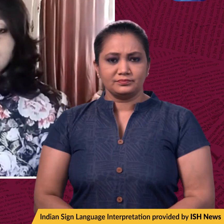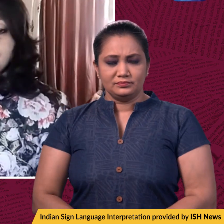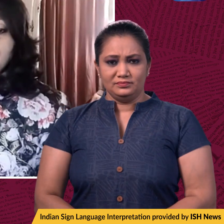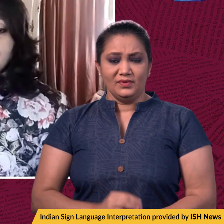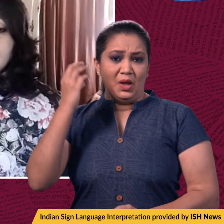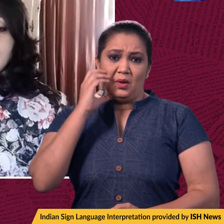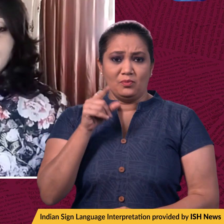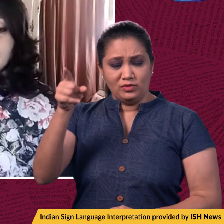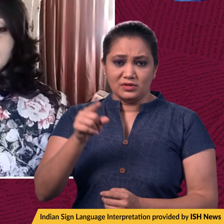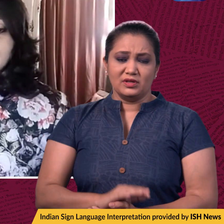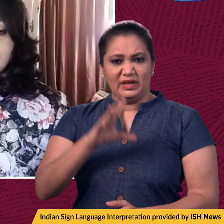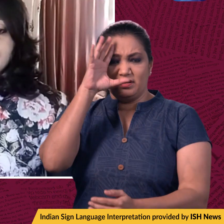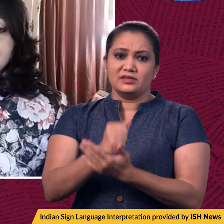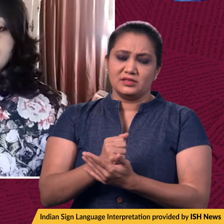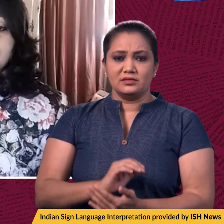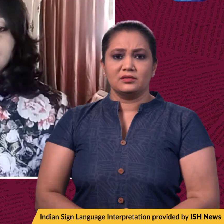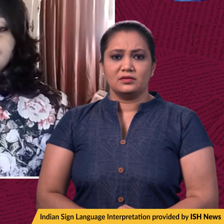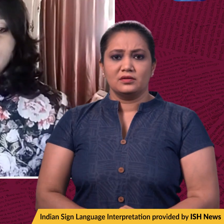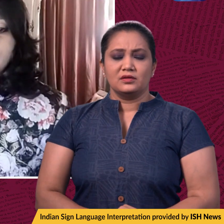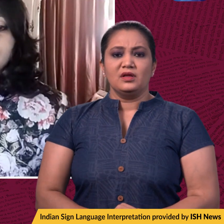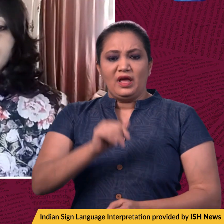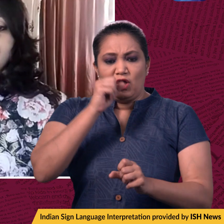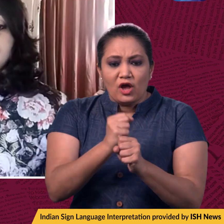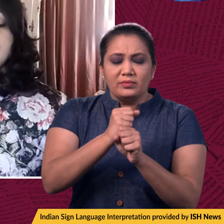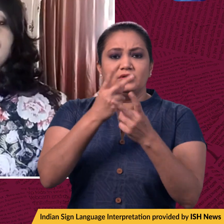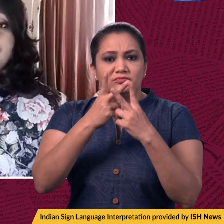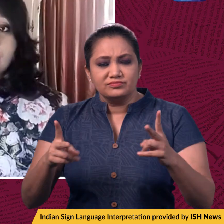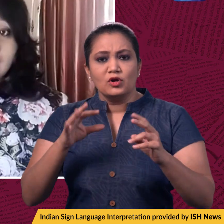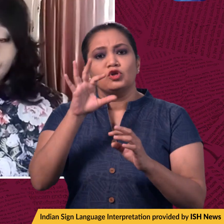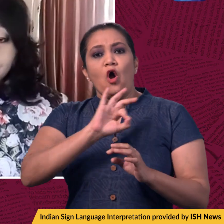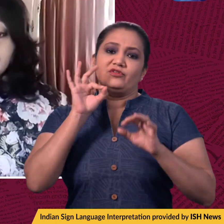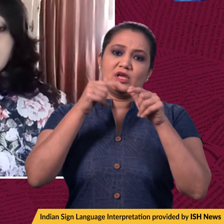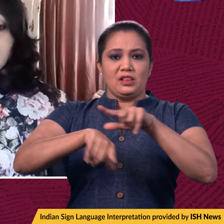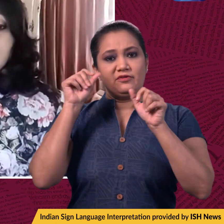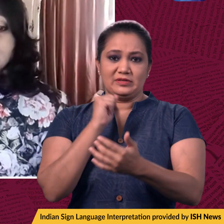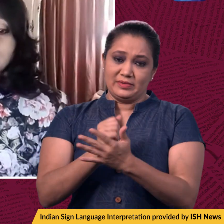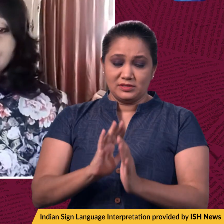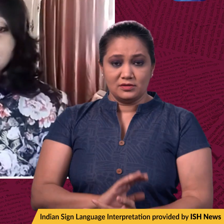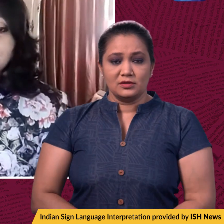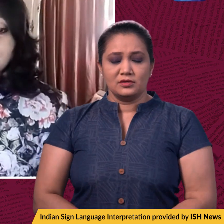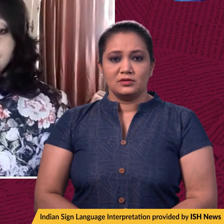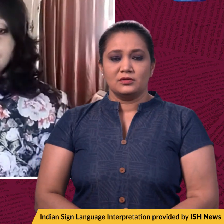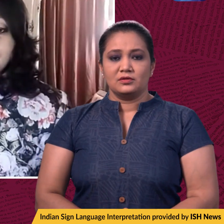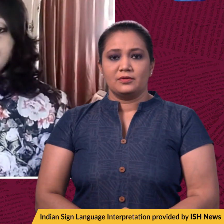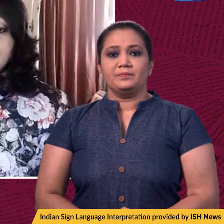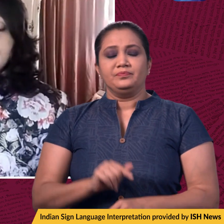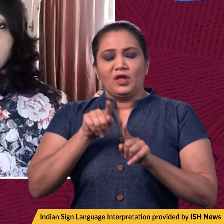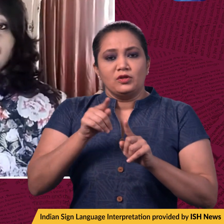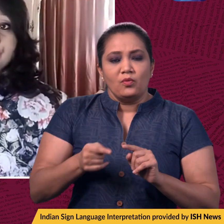Narendra Modi has decided that the medium running the government is the official language, and this will definitely increase the importance